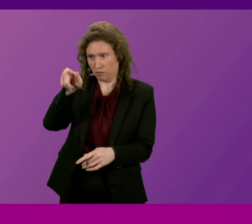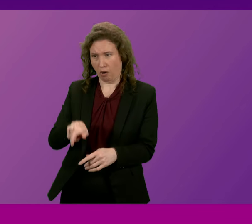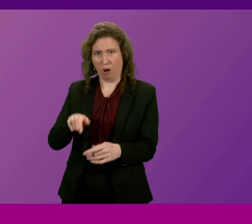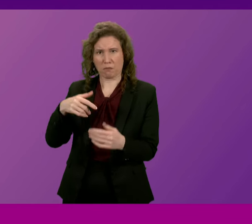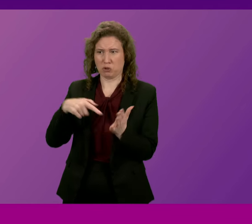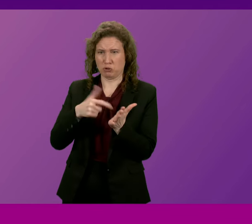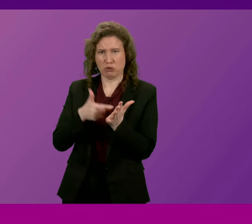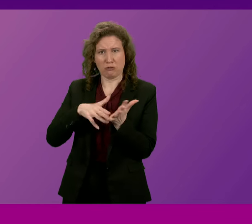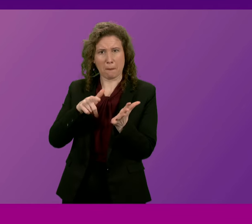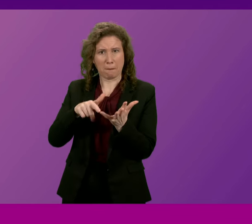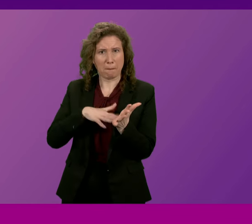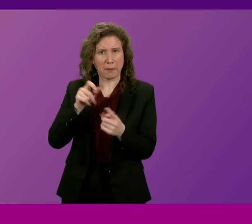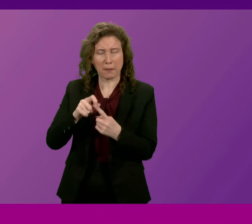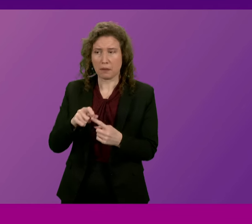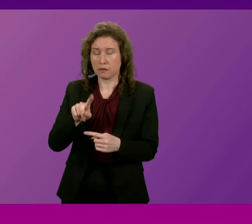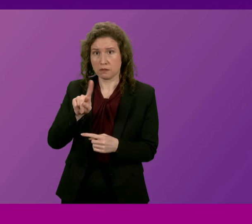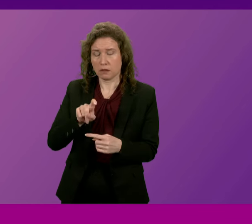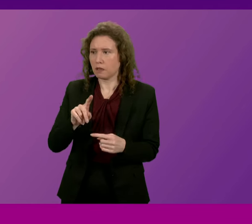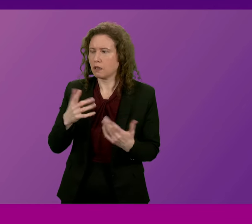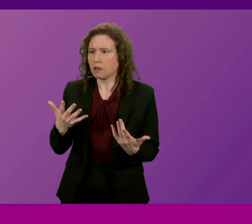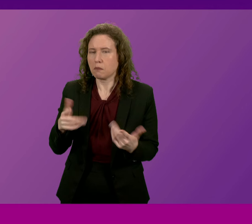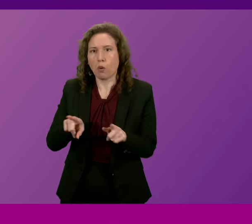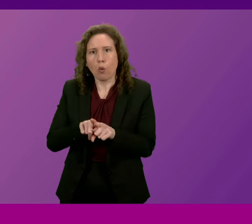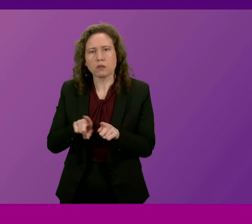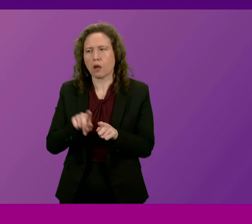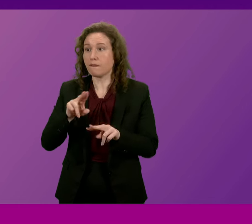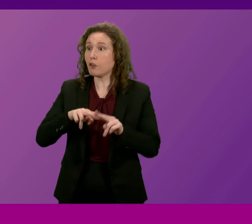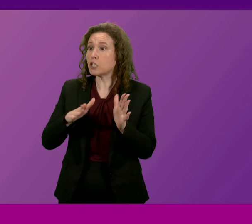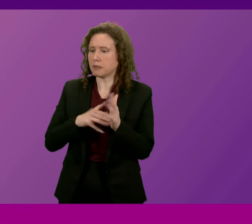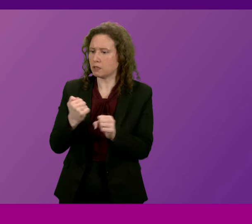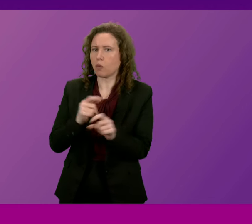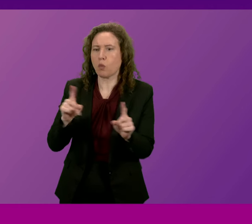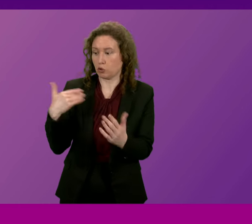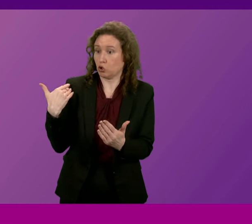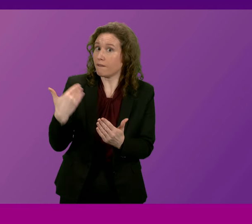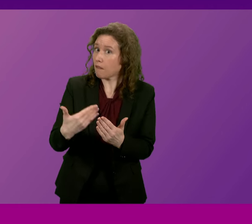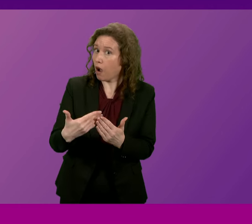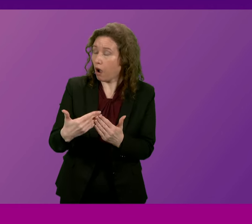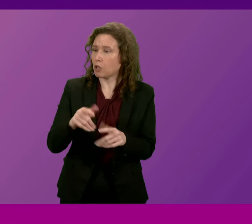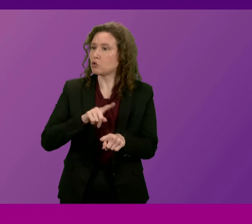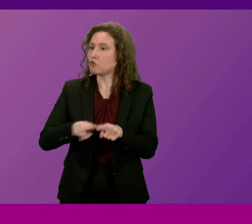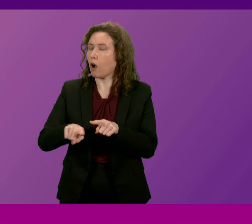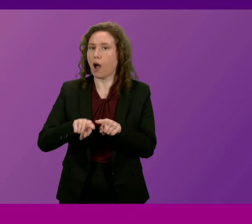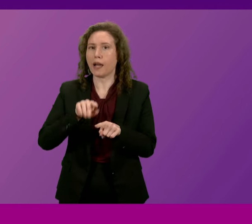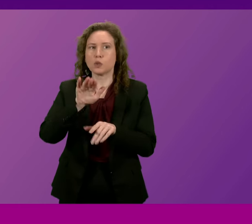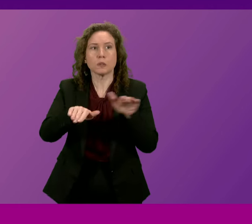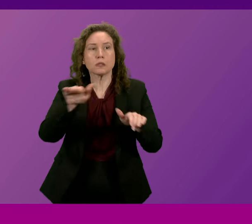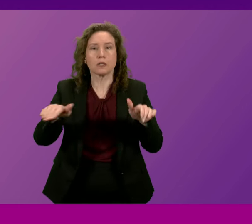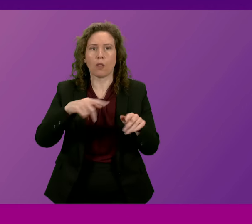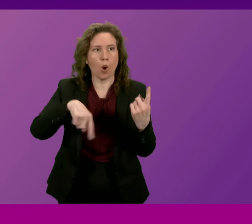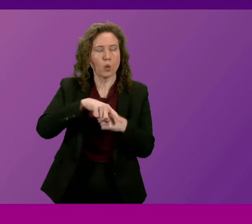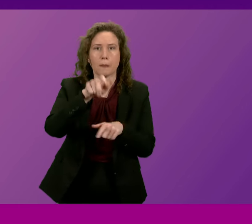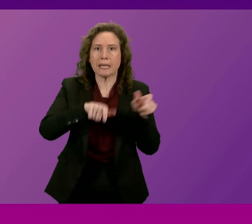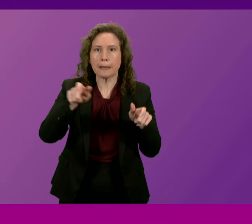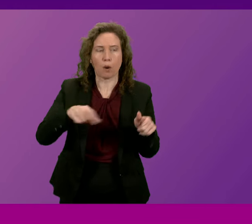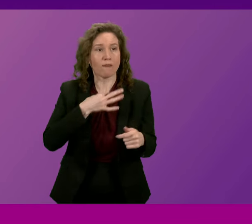with such a man? And more importantly, what has the First Minister done so far to reach out to the marginalised and